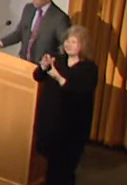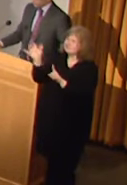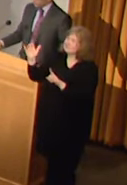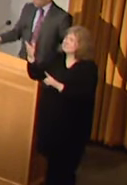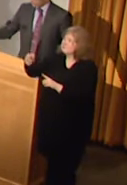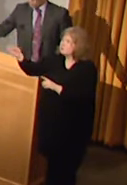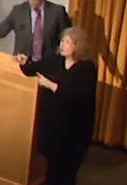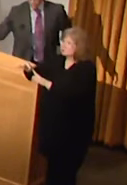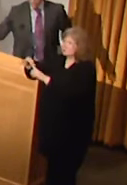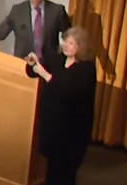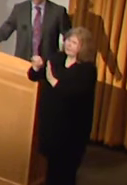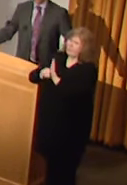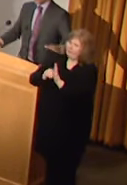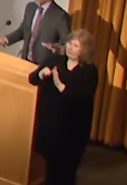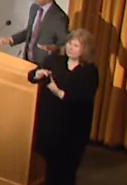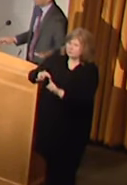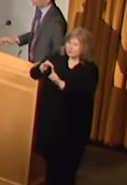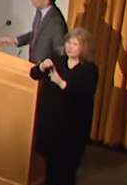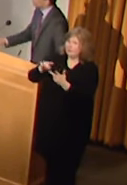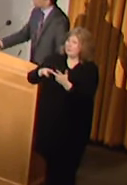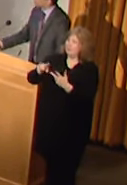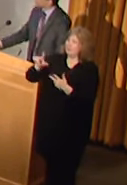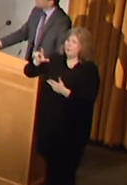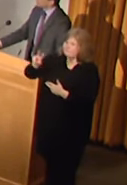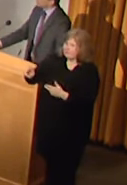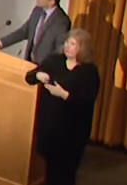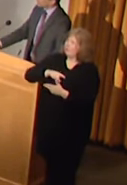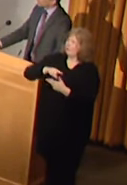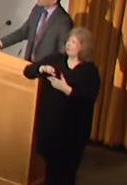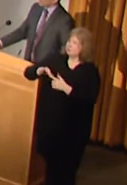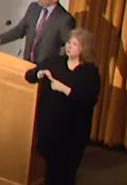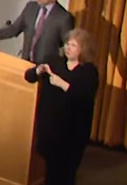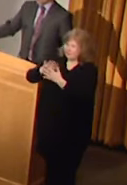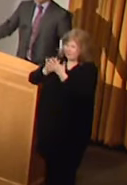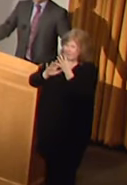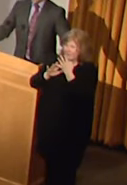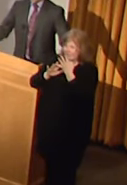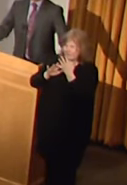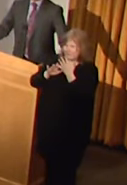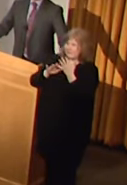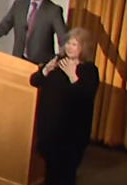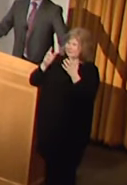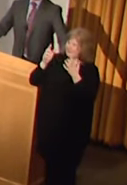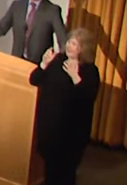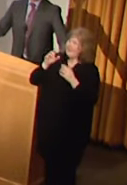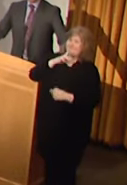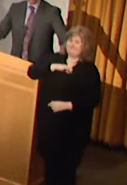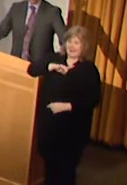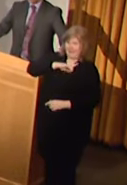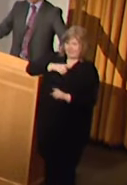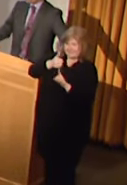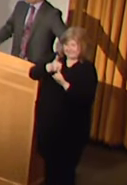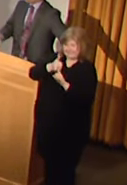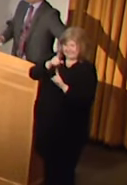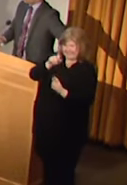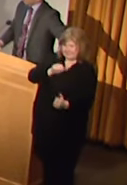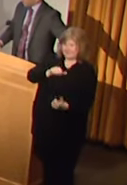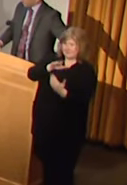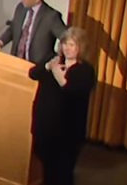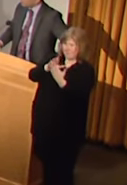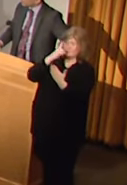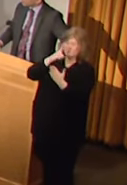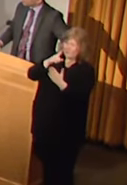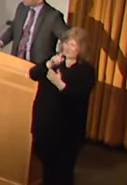Baltimore is unique, and New Orleans is unique, and Louisville is unique. Minneapolis needs an approach for